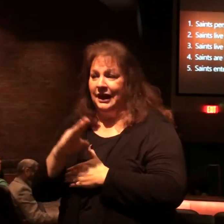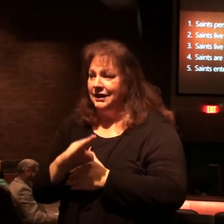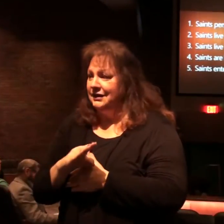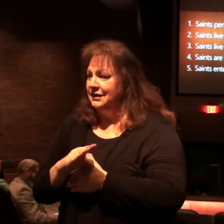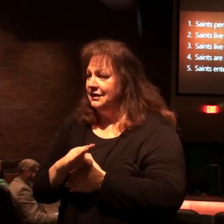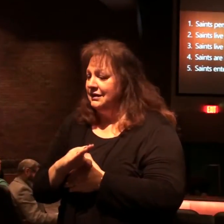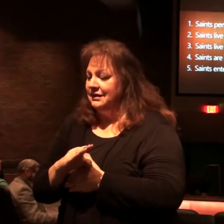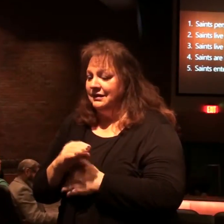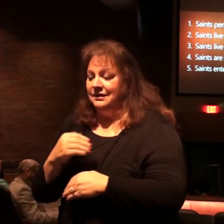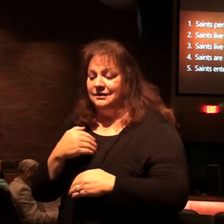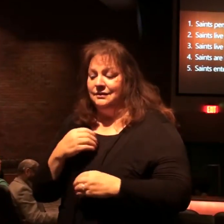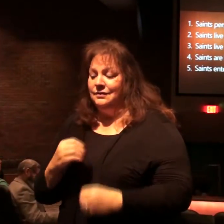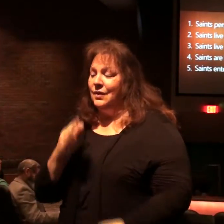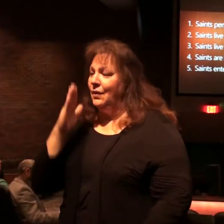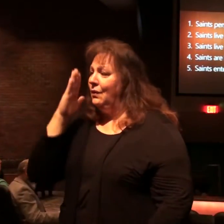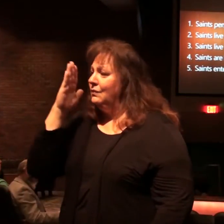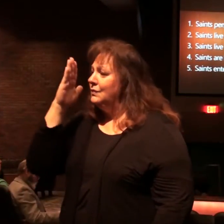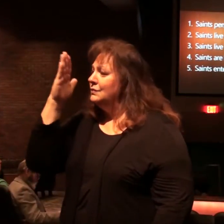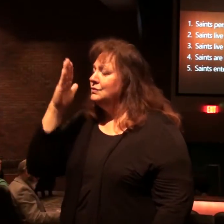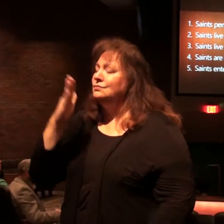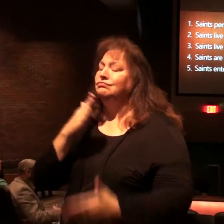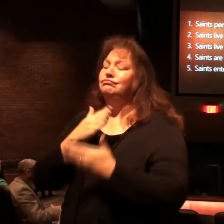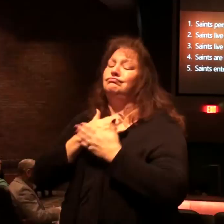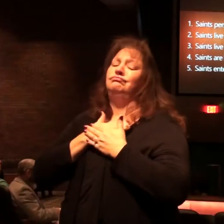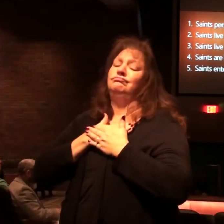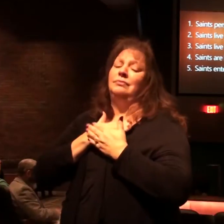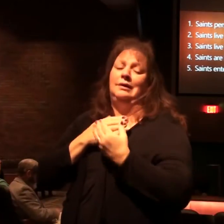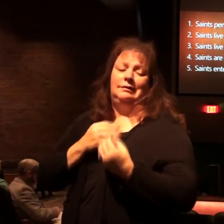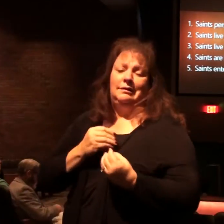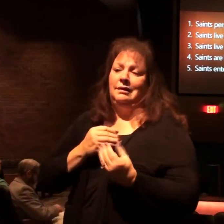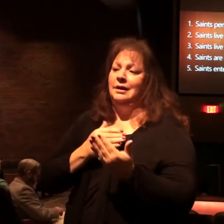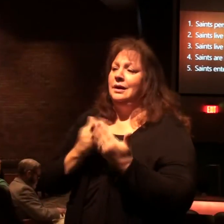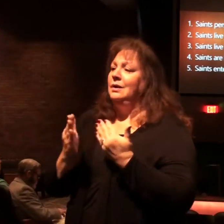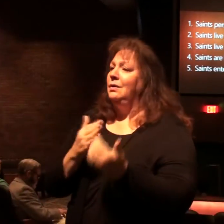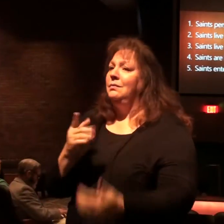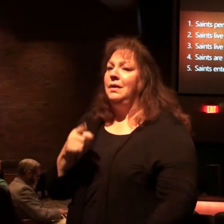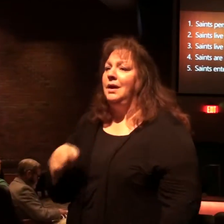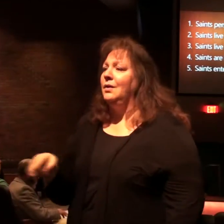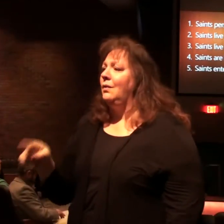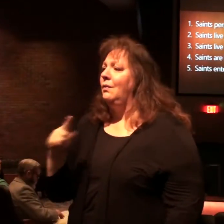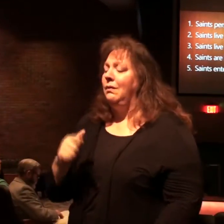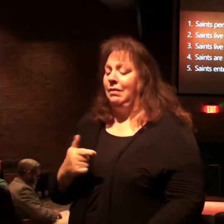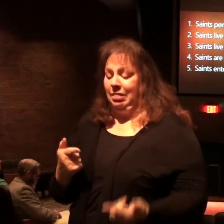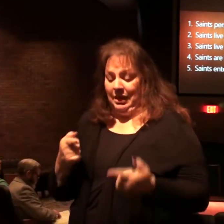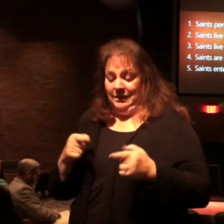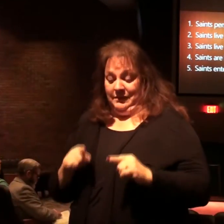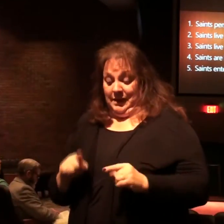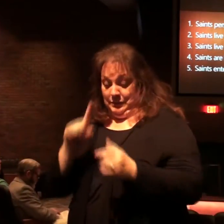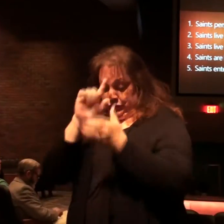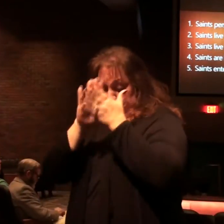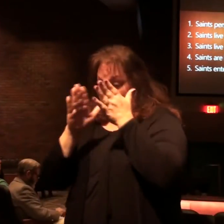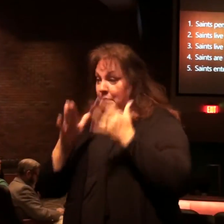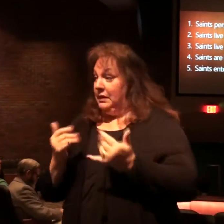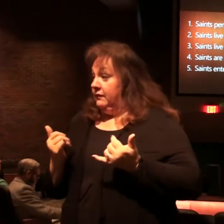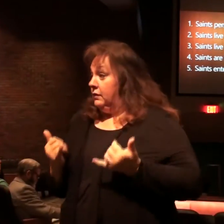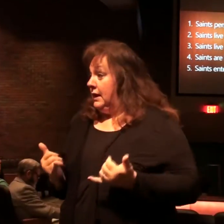They have no future to look forward to. Death, matter what life brings to the believer.